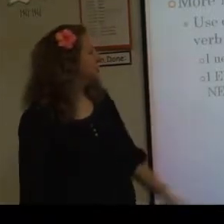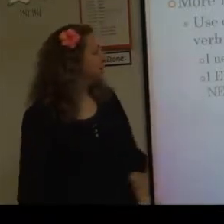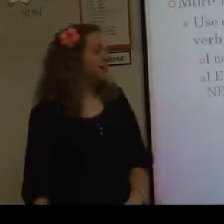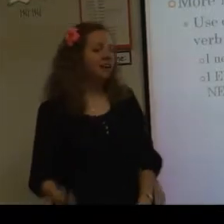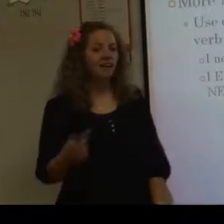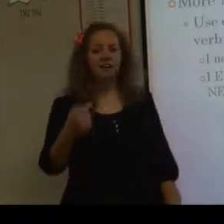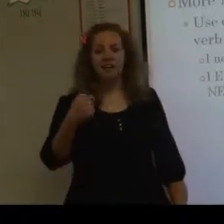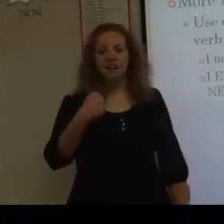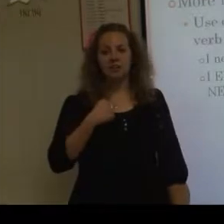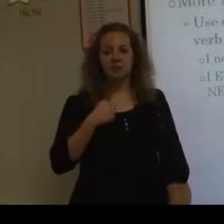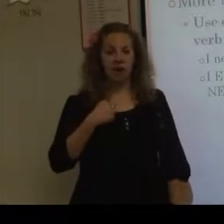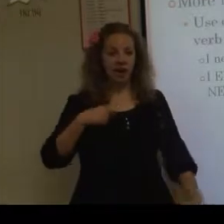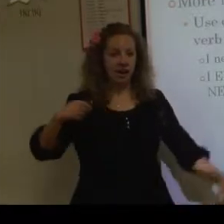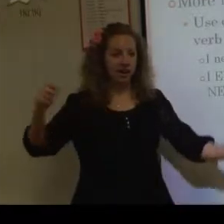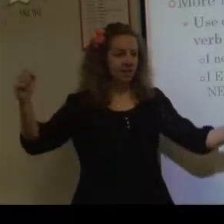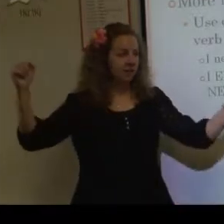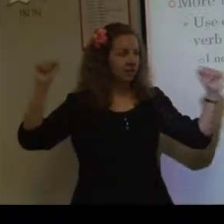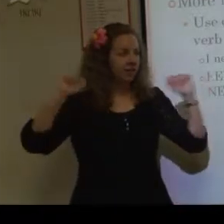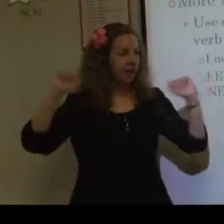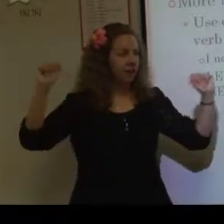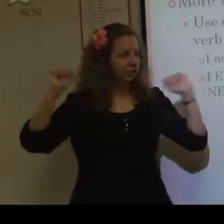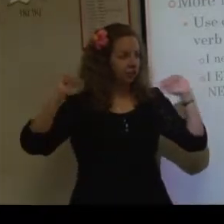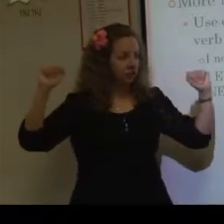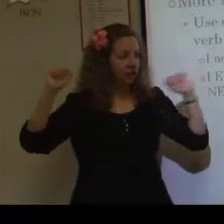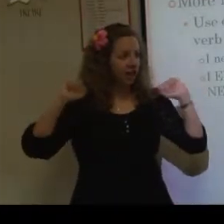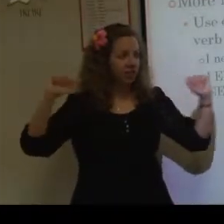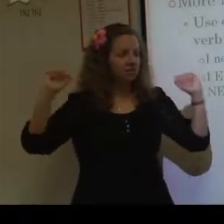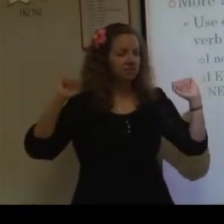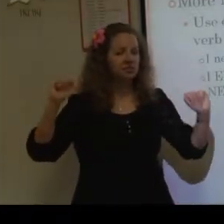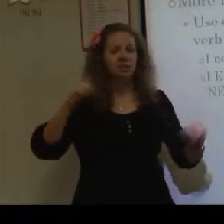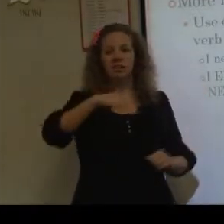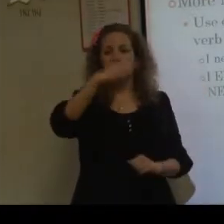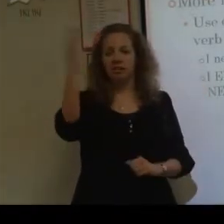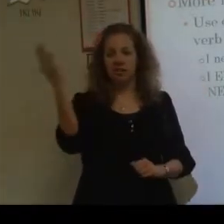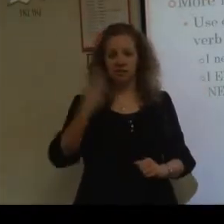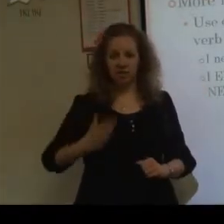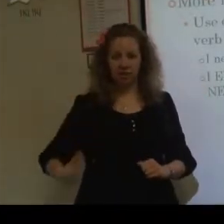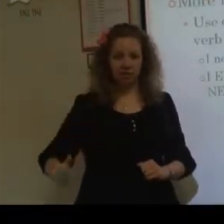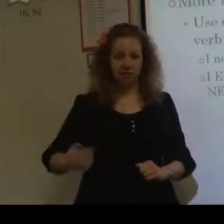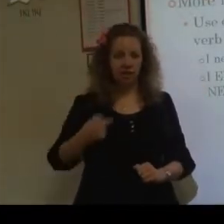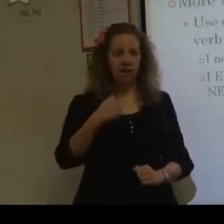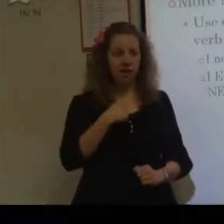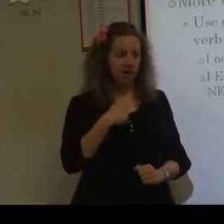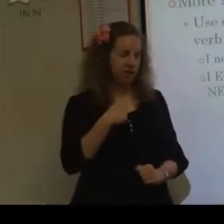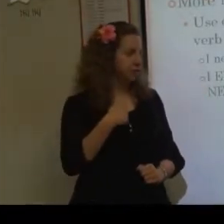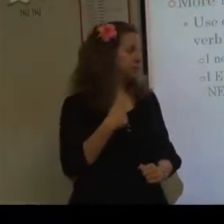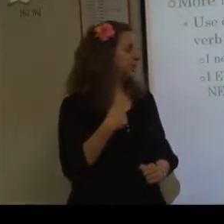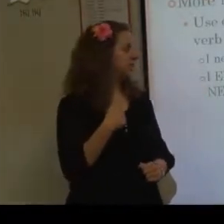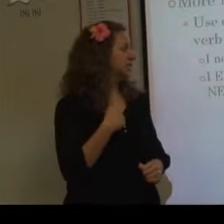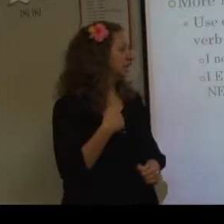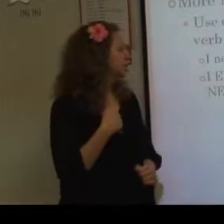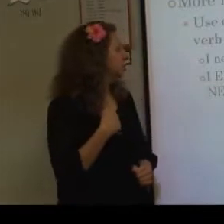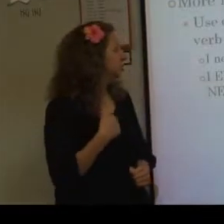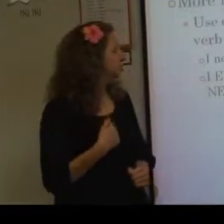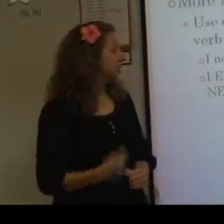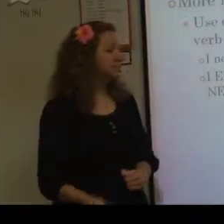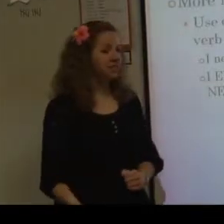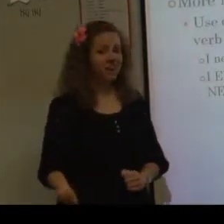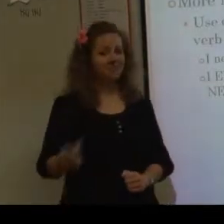so it would be, so I exercise never I. So that's the signs. So I would sign,